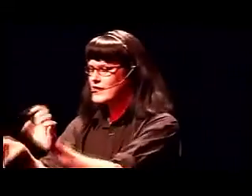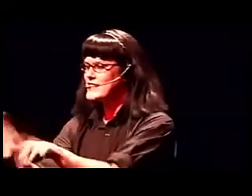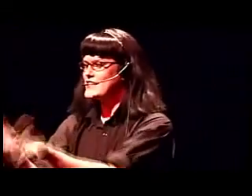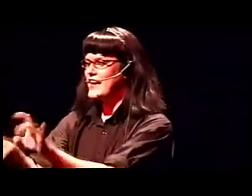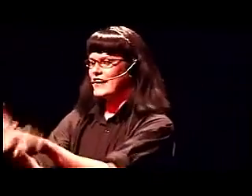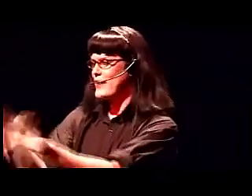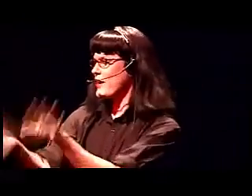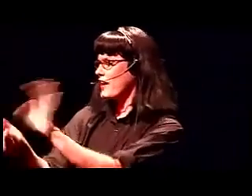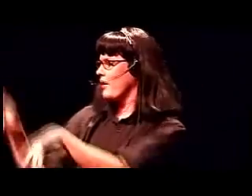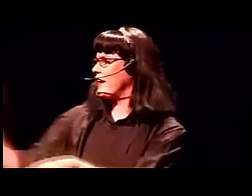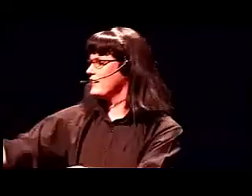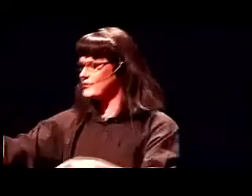Yes, they take lay-by. Go ahead.